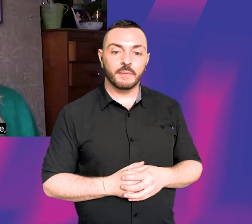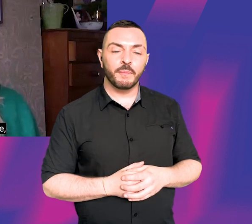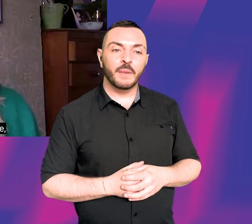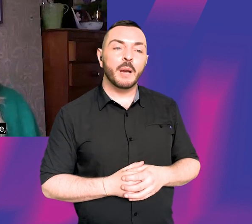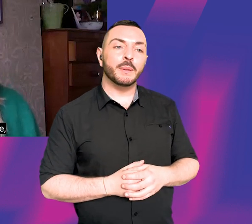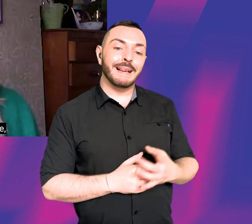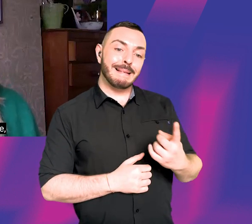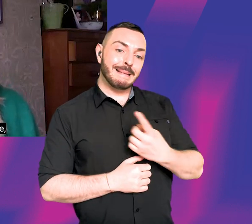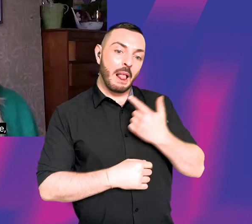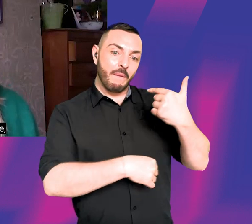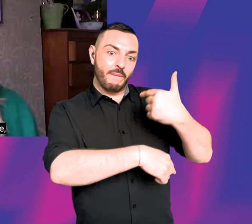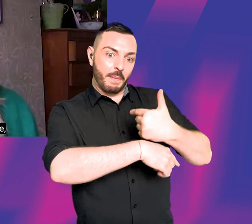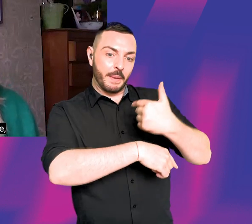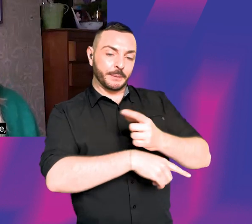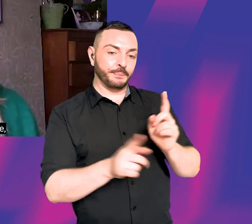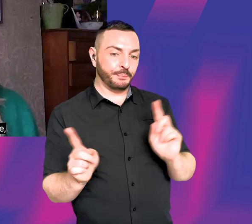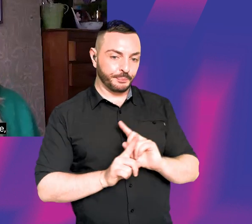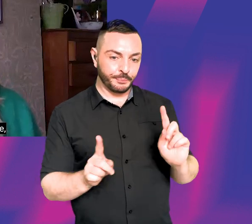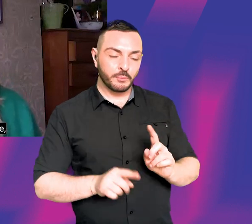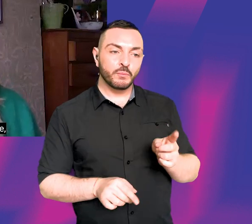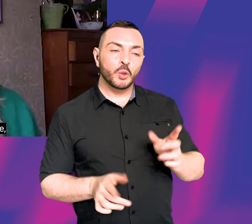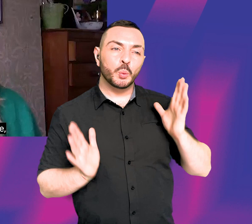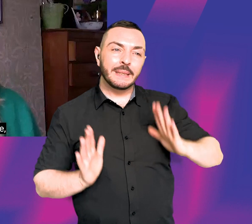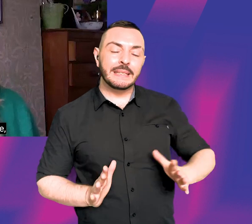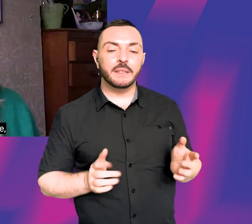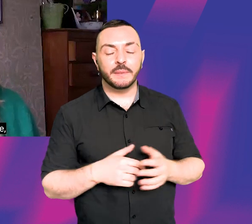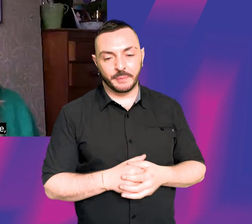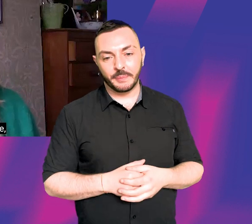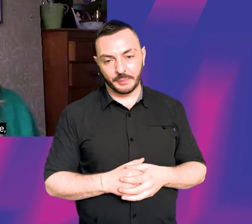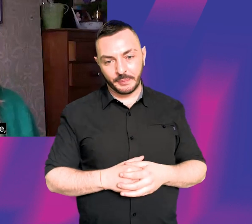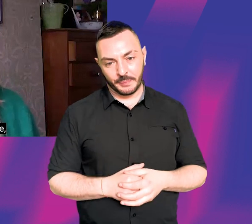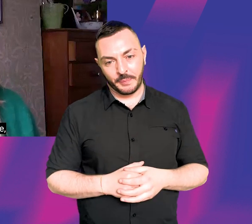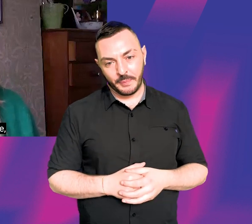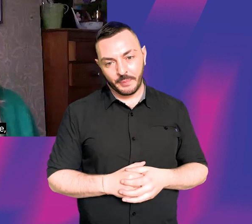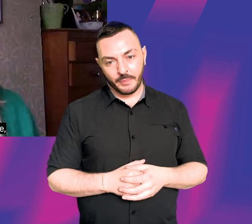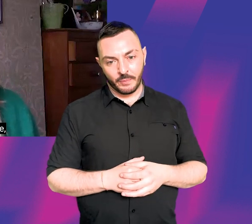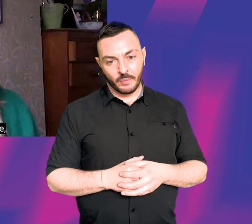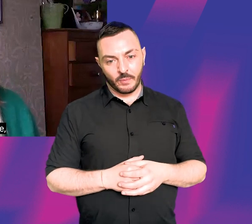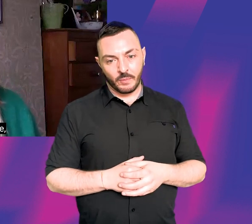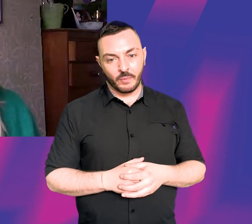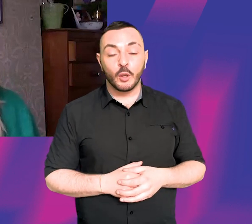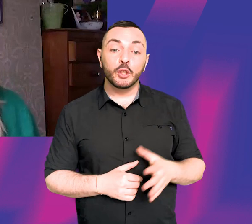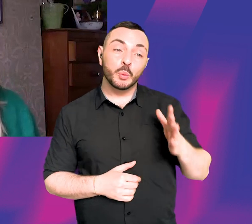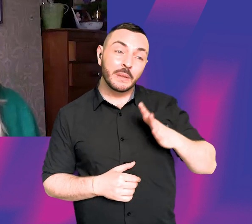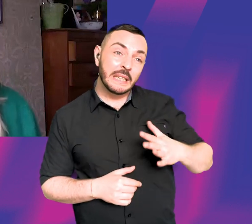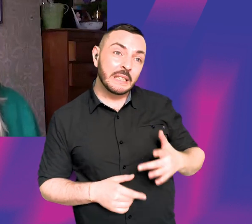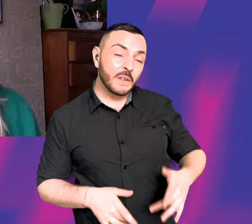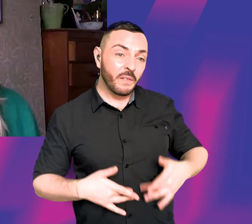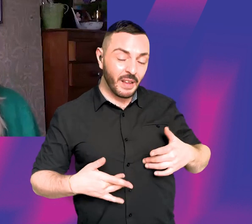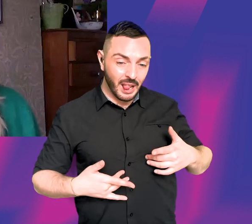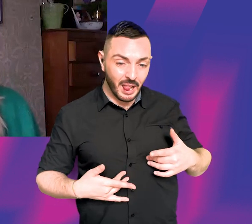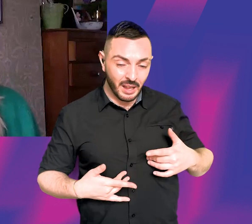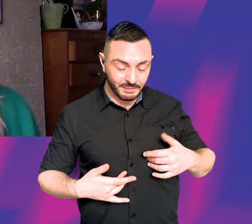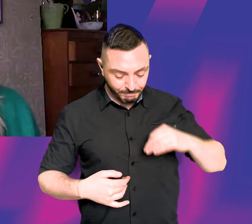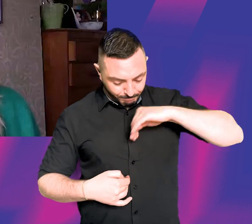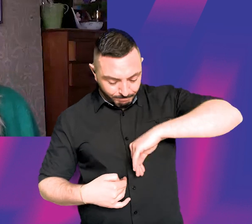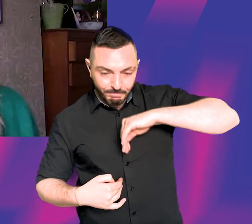taping is that you have to, you have to have a very strong sense, I think, of the